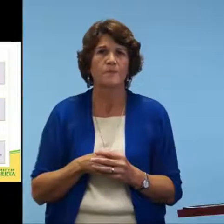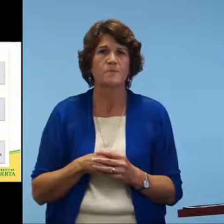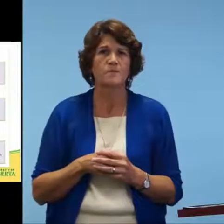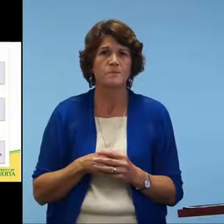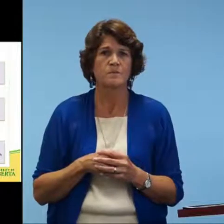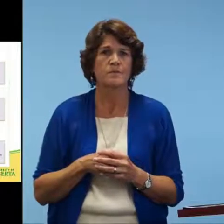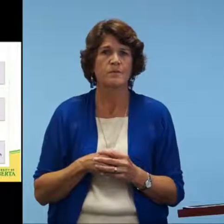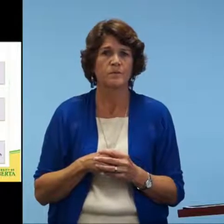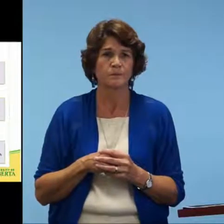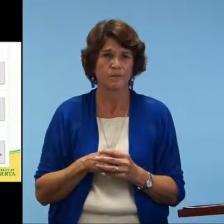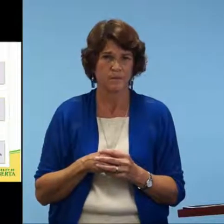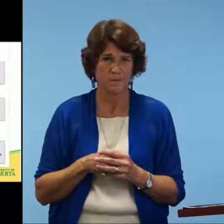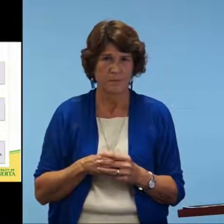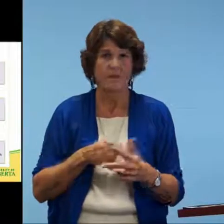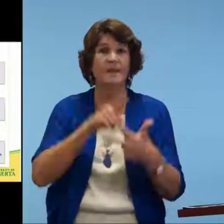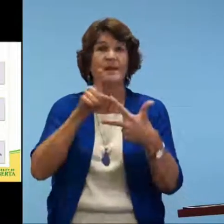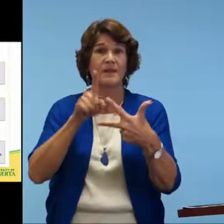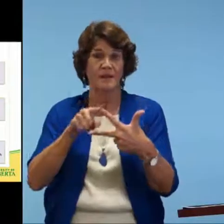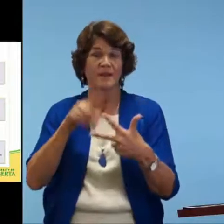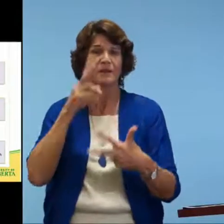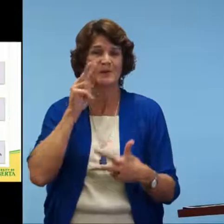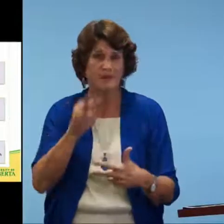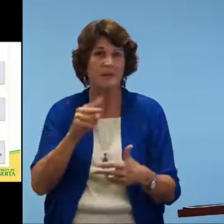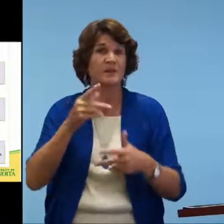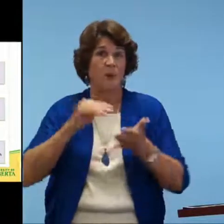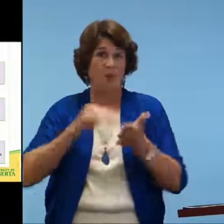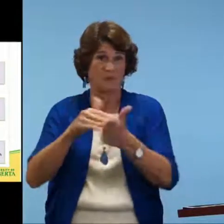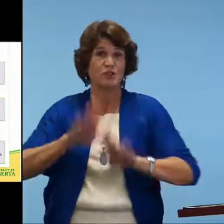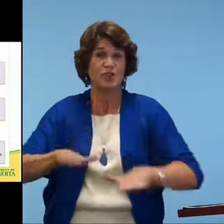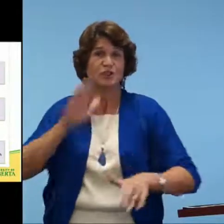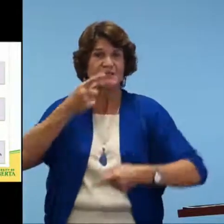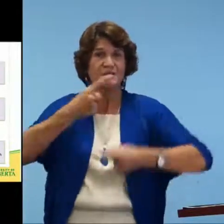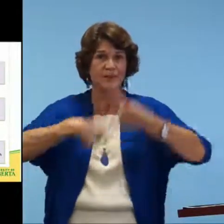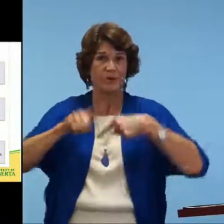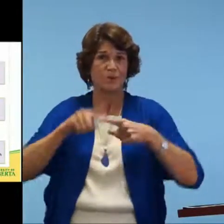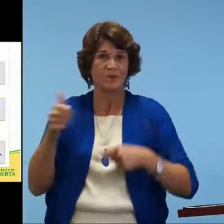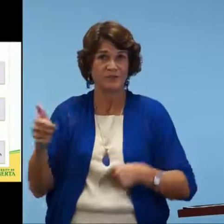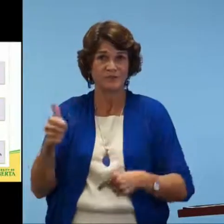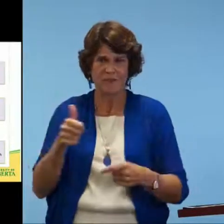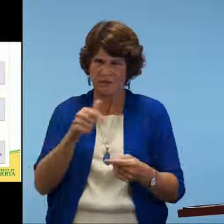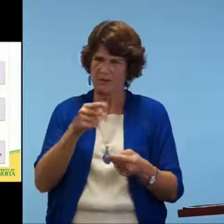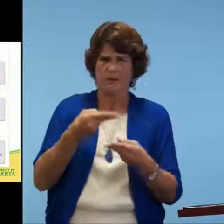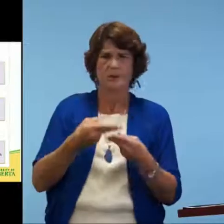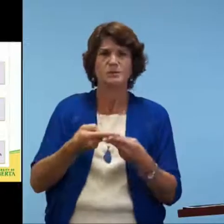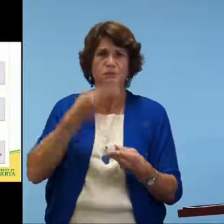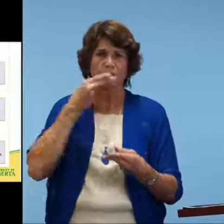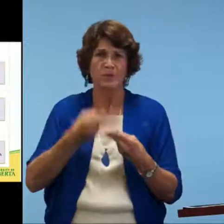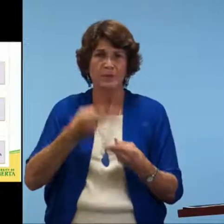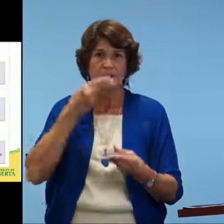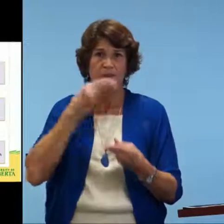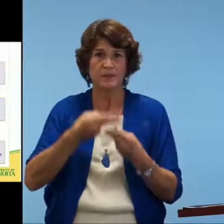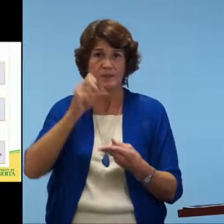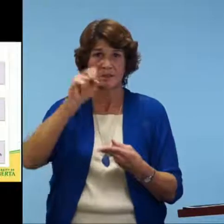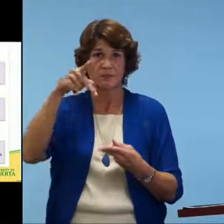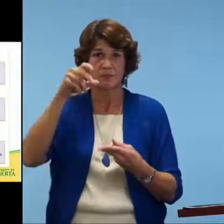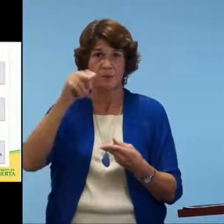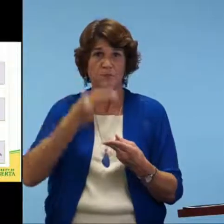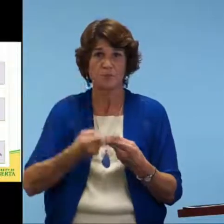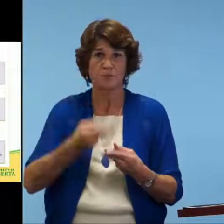the next picture, that being of the spoon, and often children will sign that to themselves. So they will